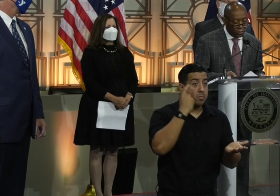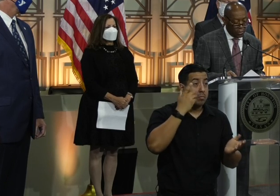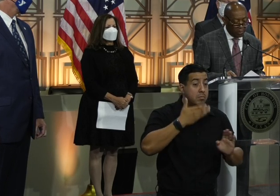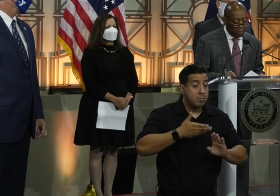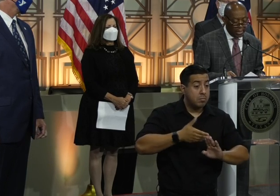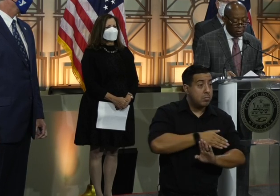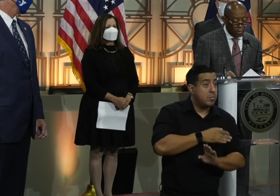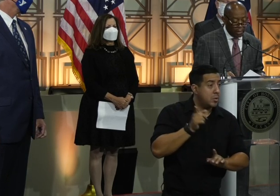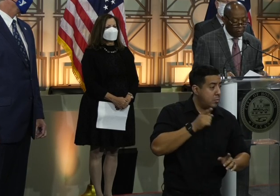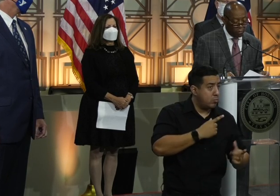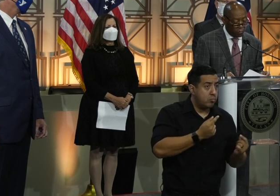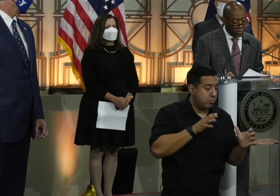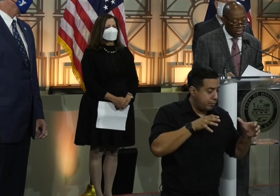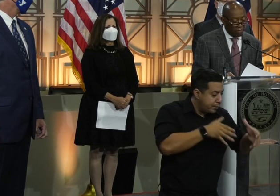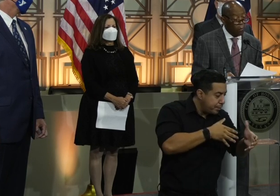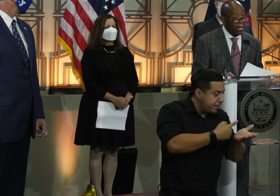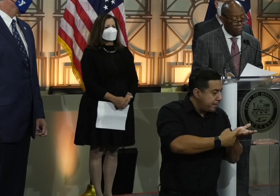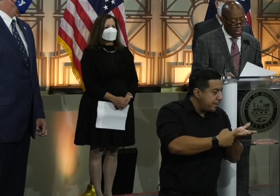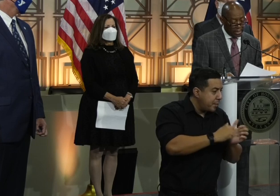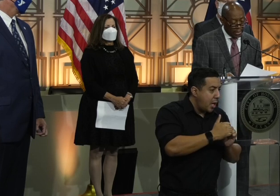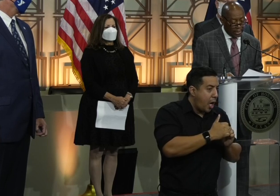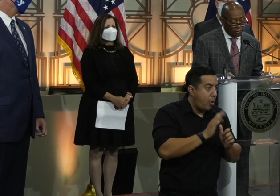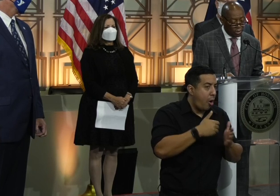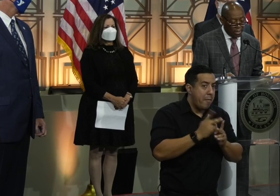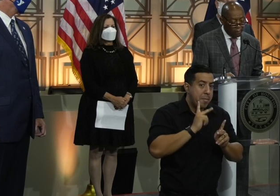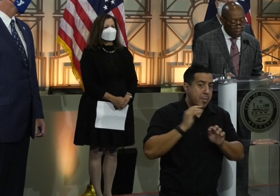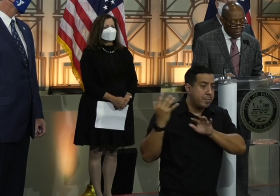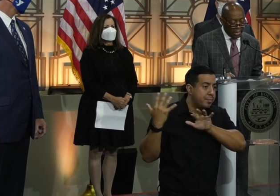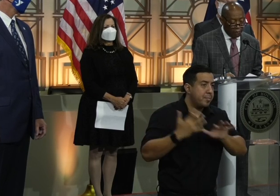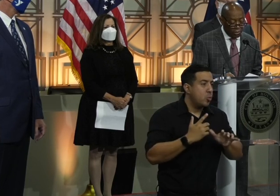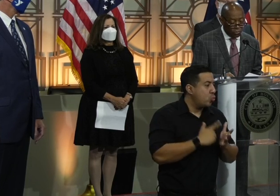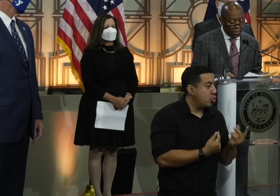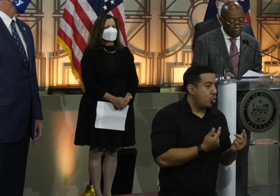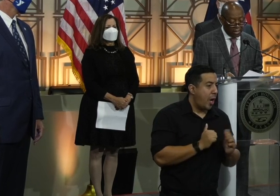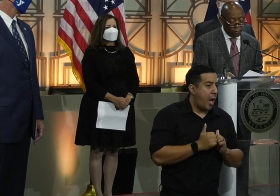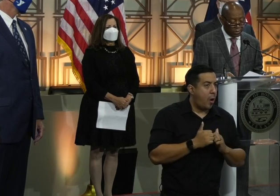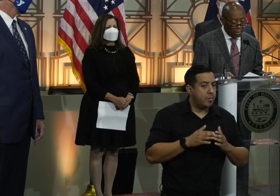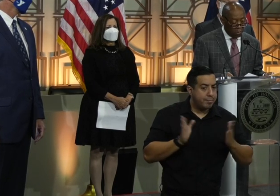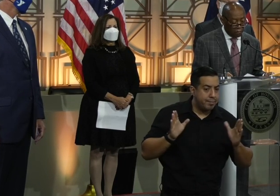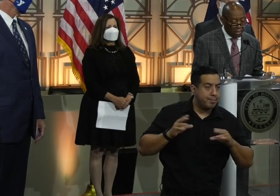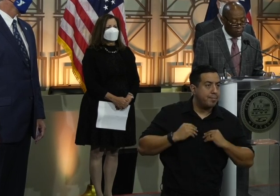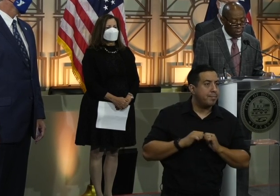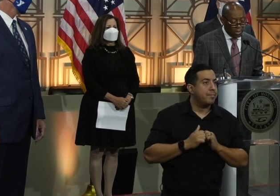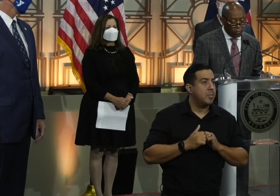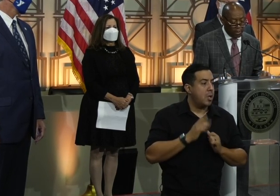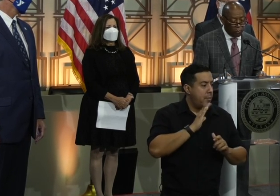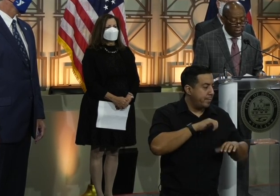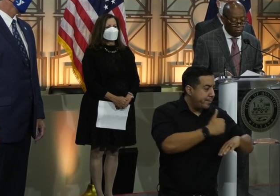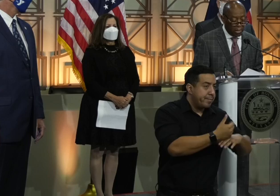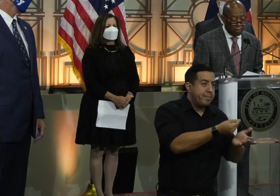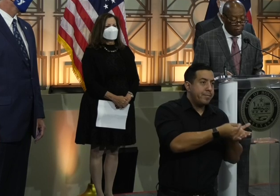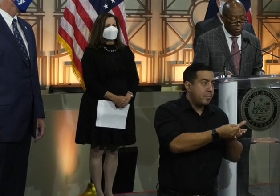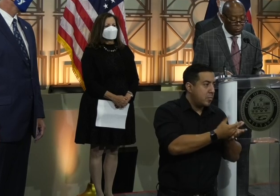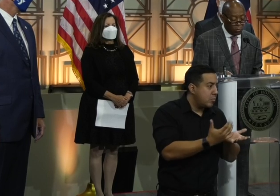together and started planning on how they would receive our Afghan allies. They began the Houston Afghan Resettlement Fund to help